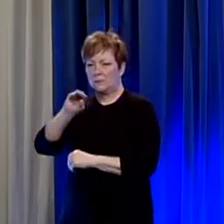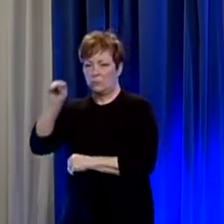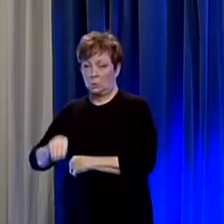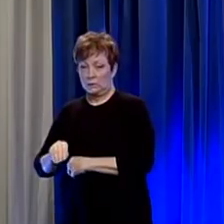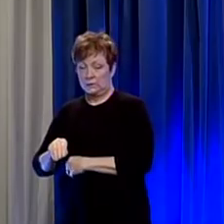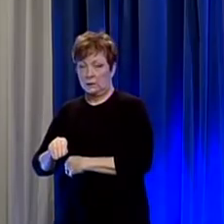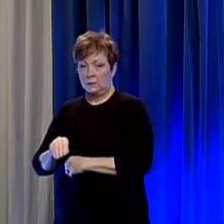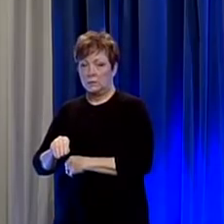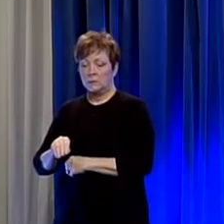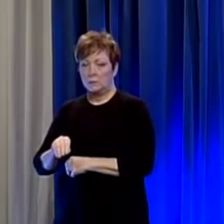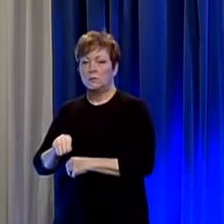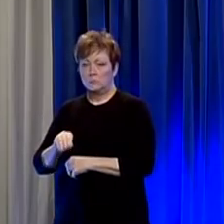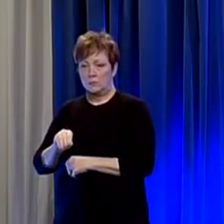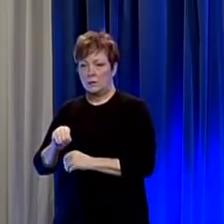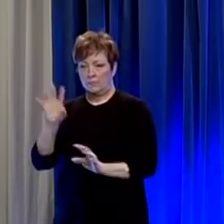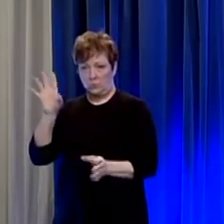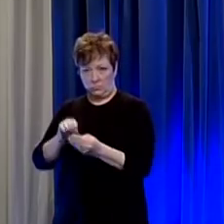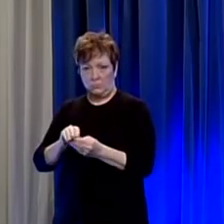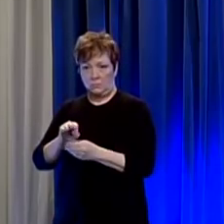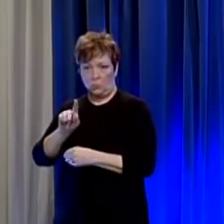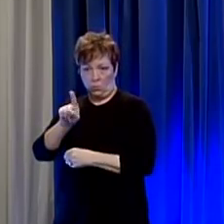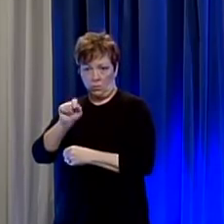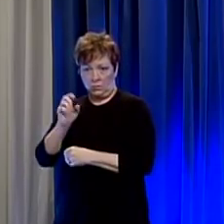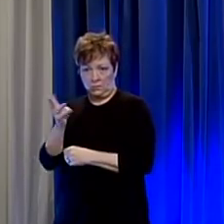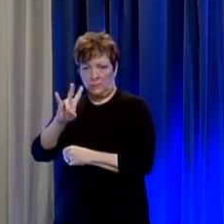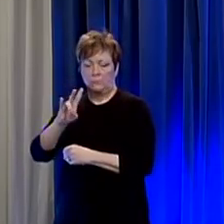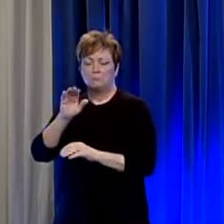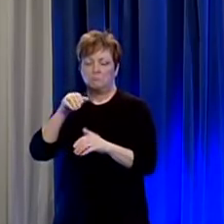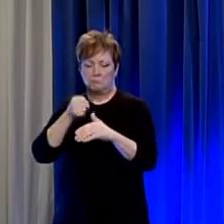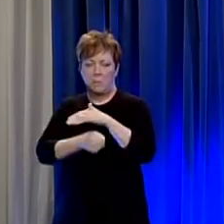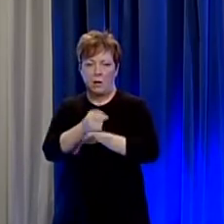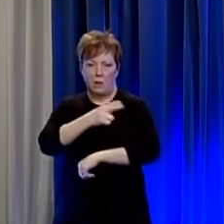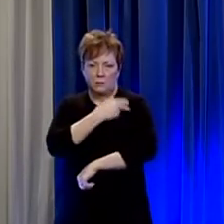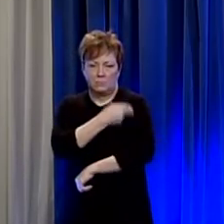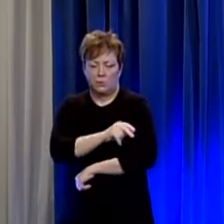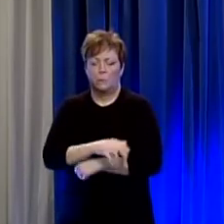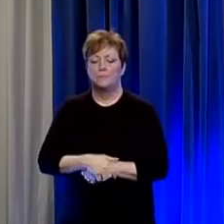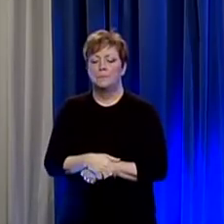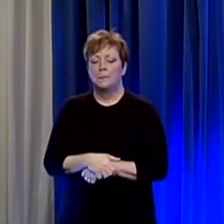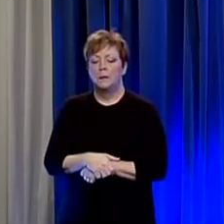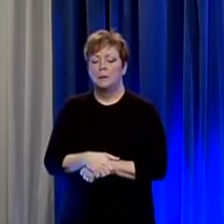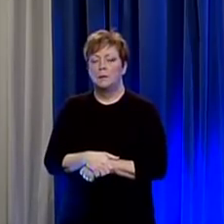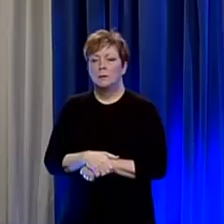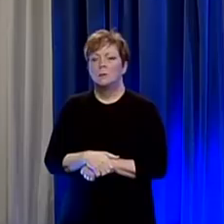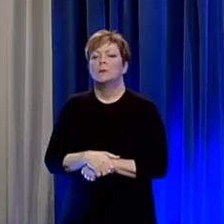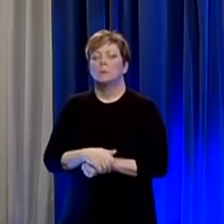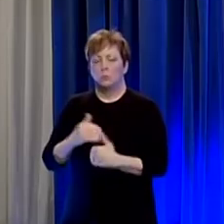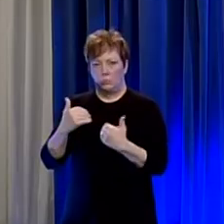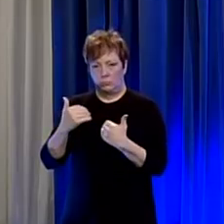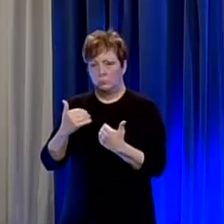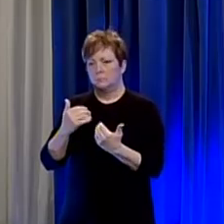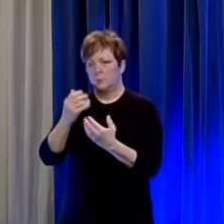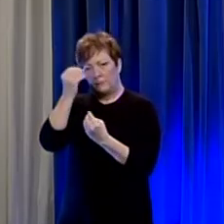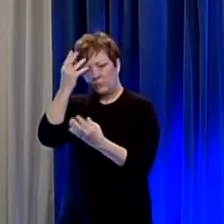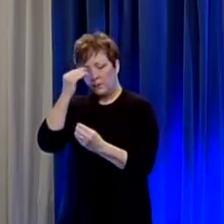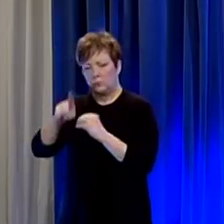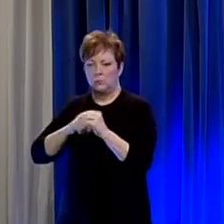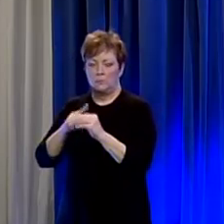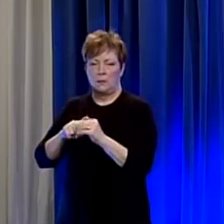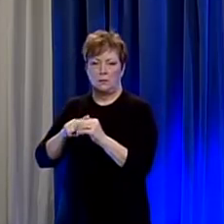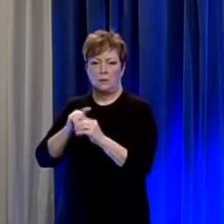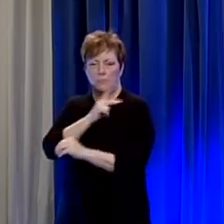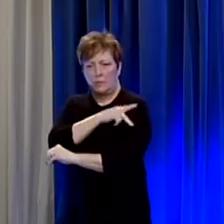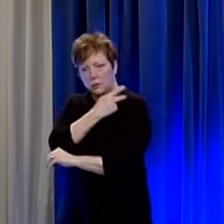cases have been hospitalized we certainly have information about patients who are on ventilators in ICUs